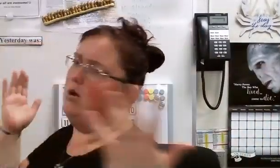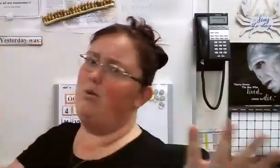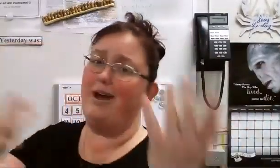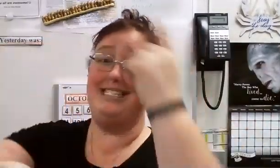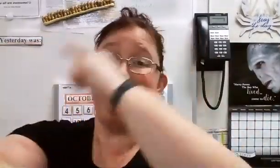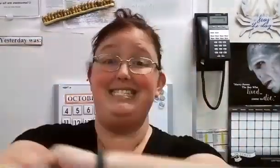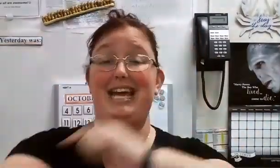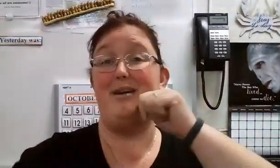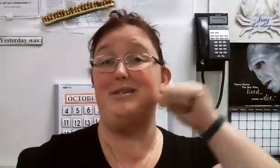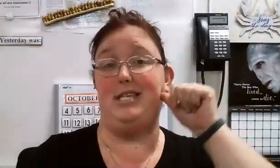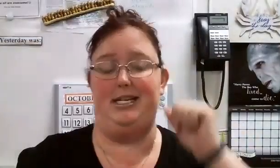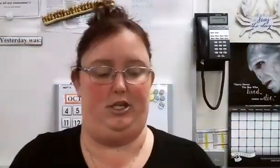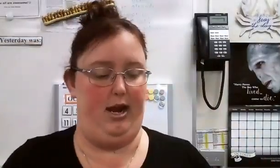What day was yesterday?